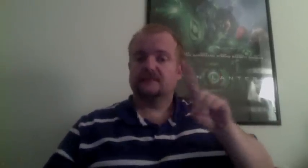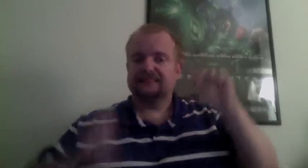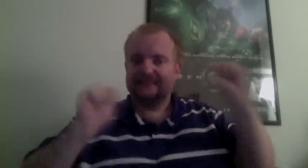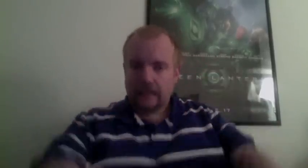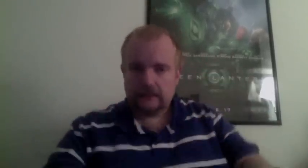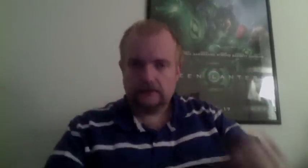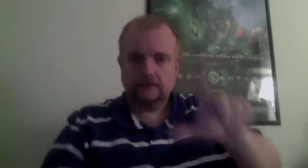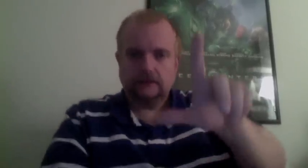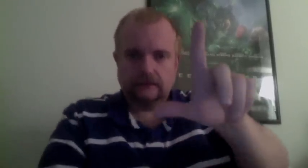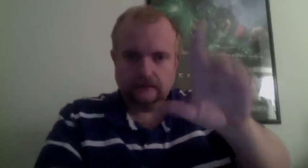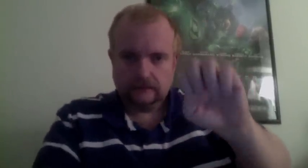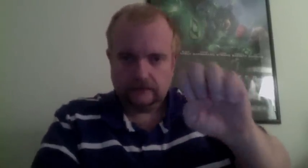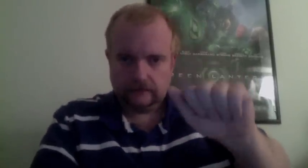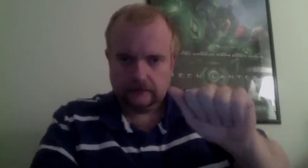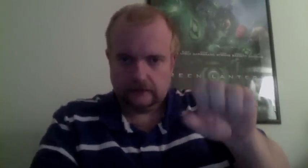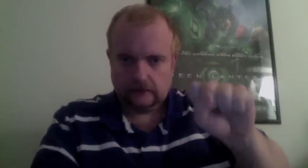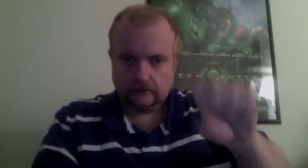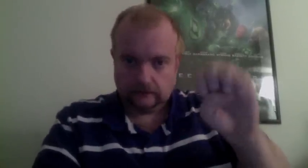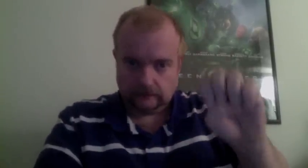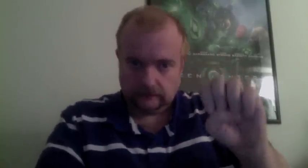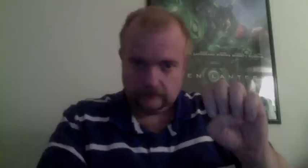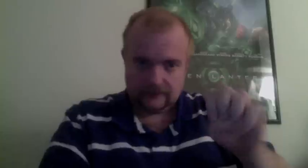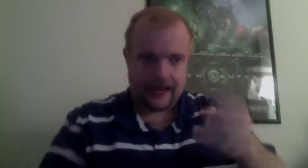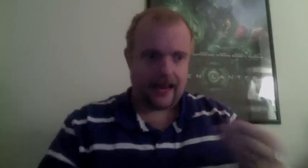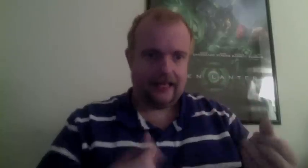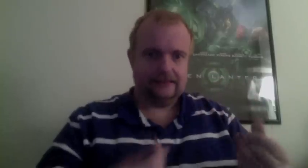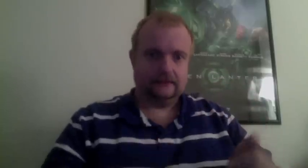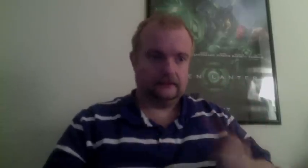it allows us to operate off of our L-class ships, like the Macon Island.